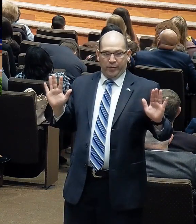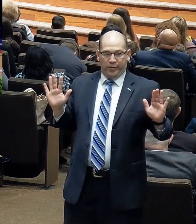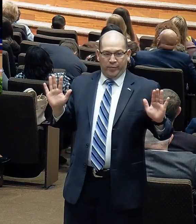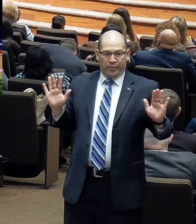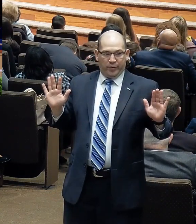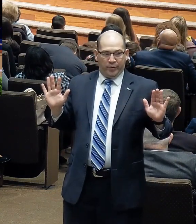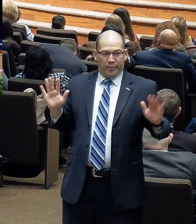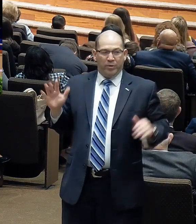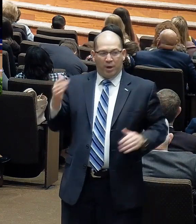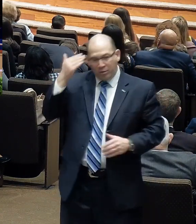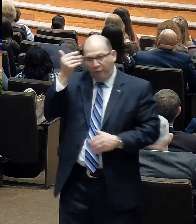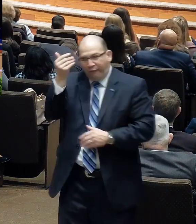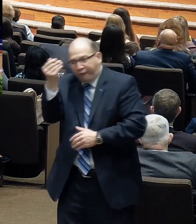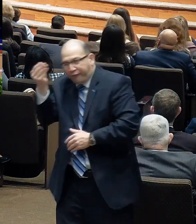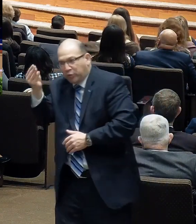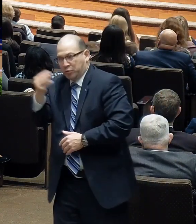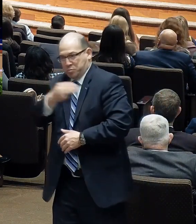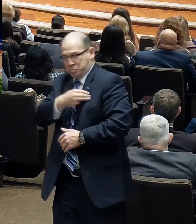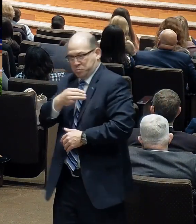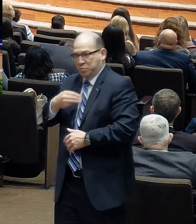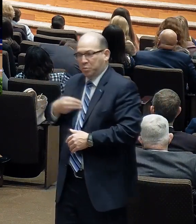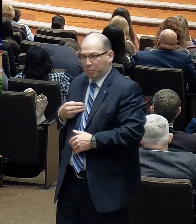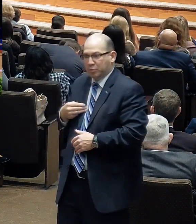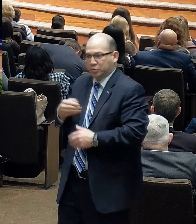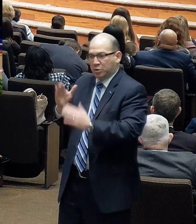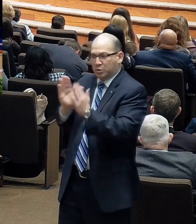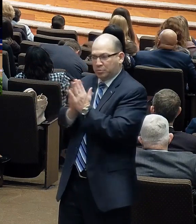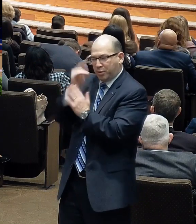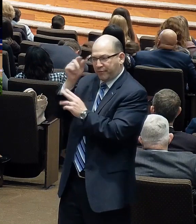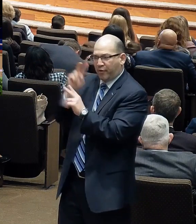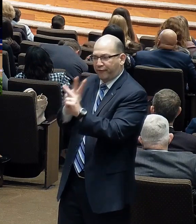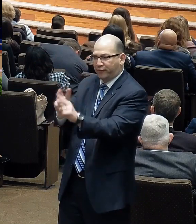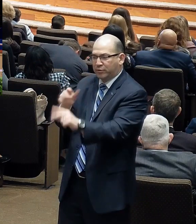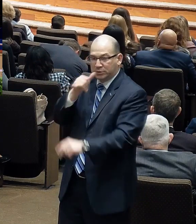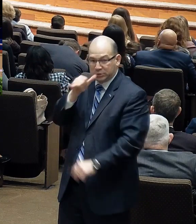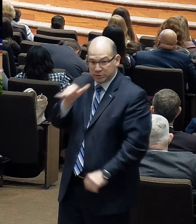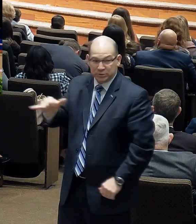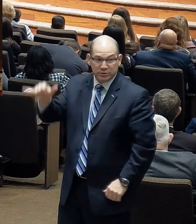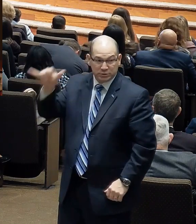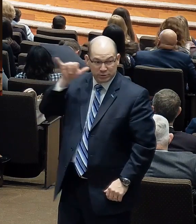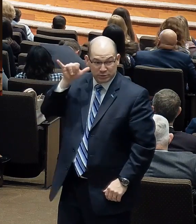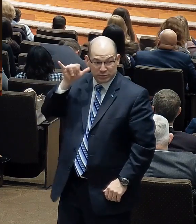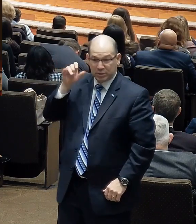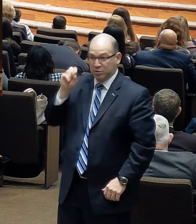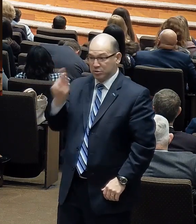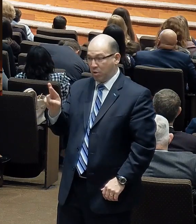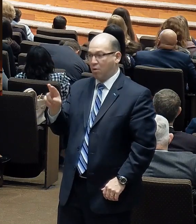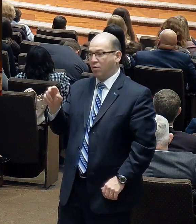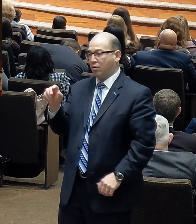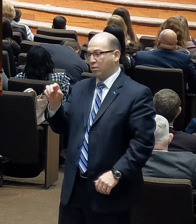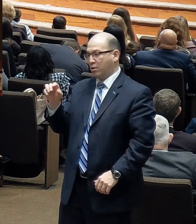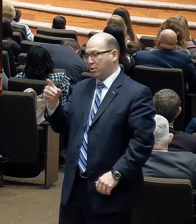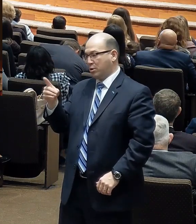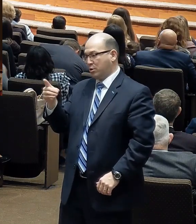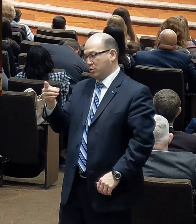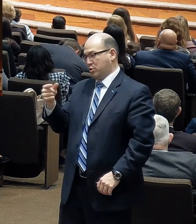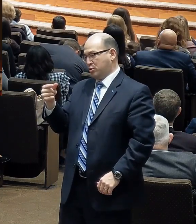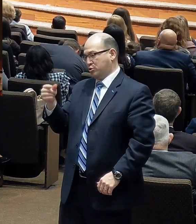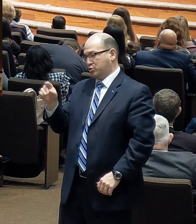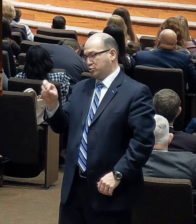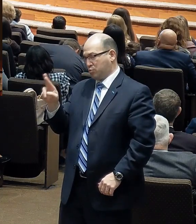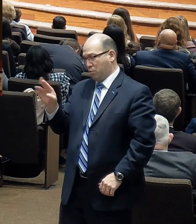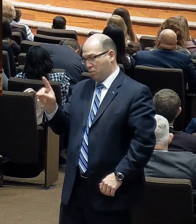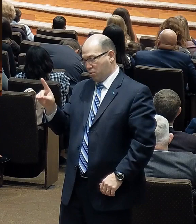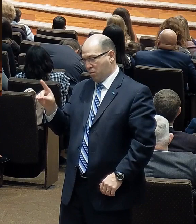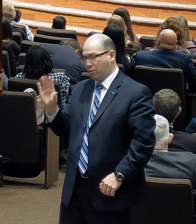a few. I've even prayed this week for the funeral you had yesterday for Dr. and Mrs. Goddard. They saw their daughter, I believe, go to heaven this week.